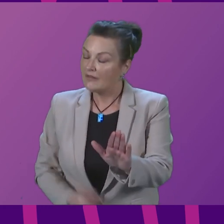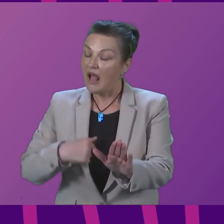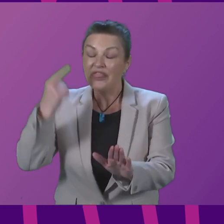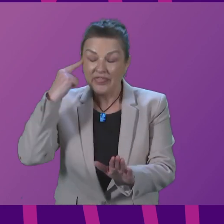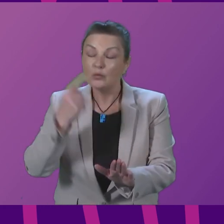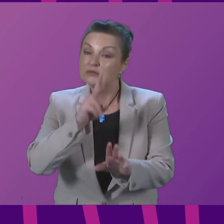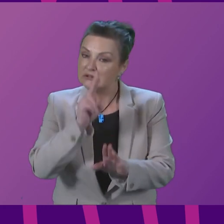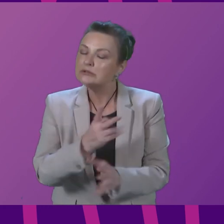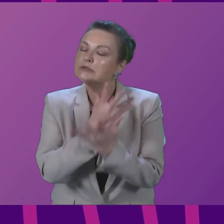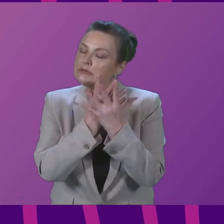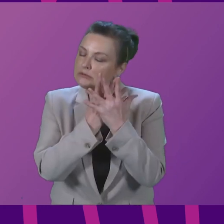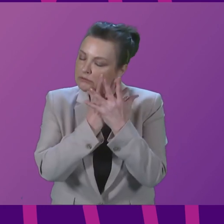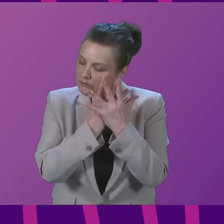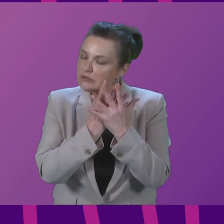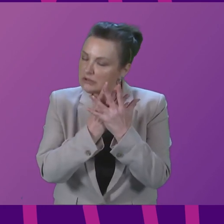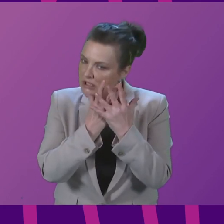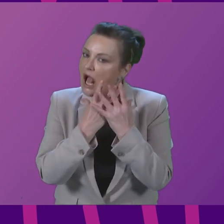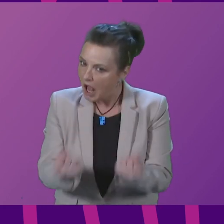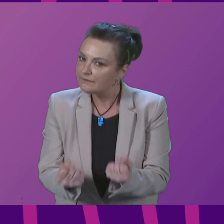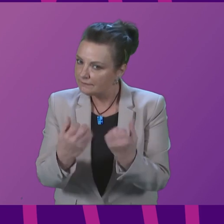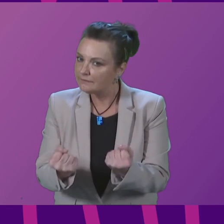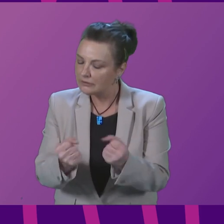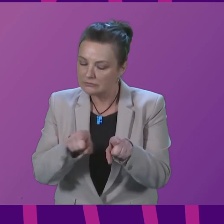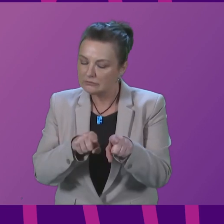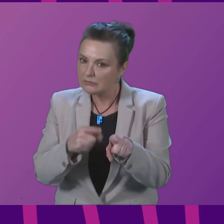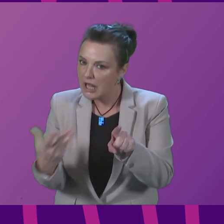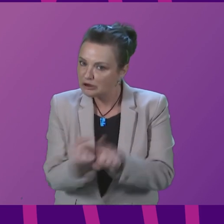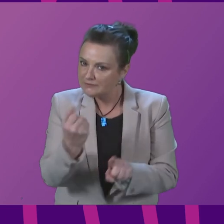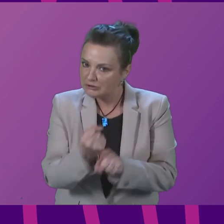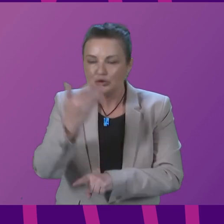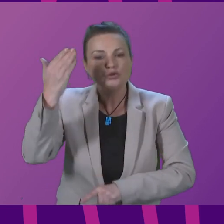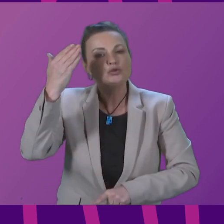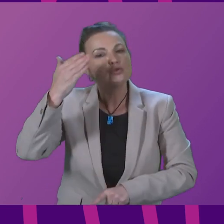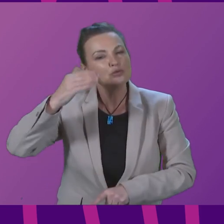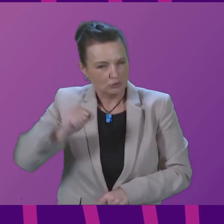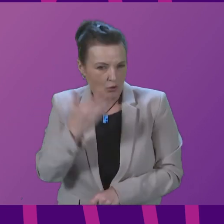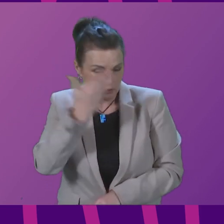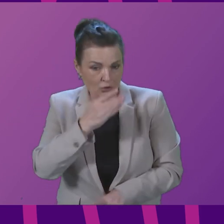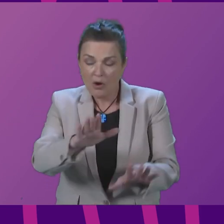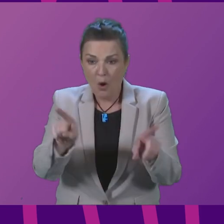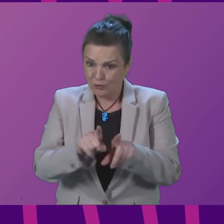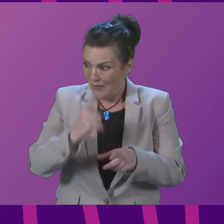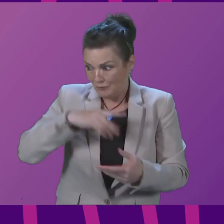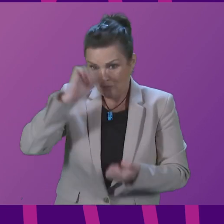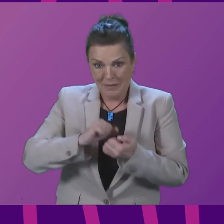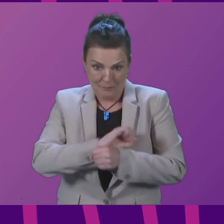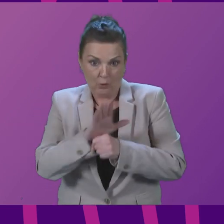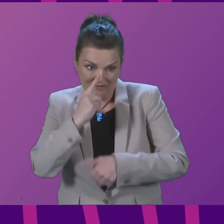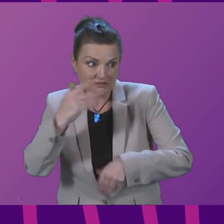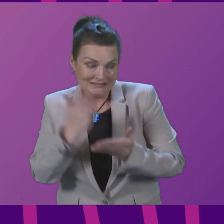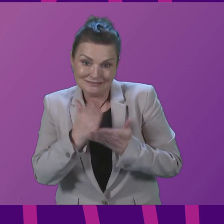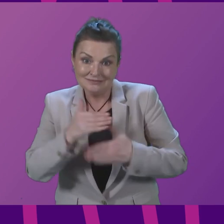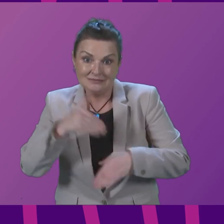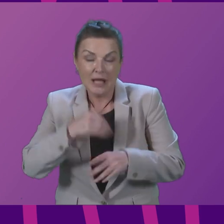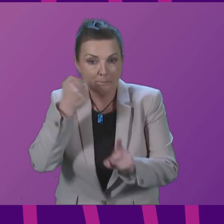all of us understand the impact of Covid after the past couple of years and that makes it all the more important that we focus on initiatives to